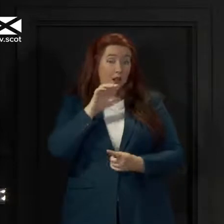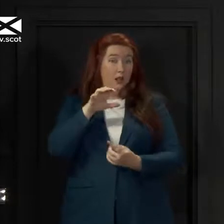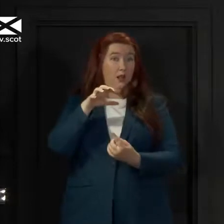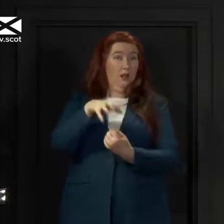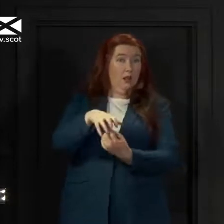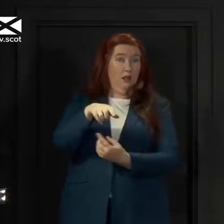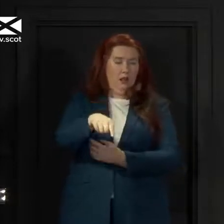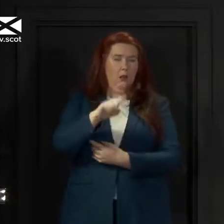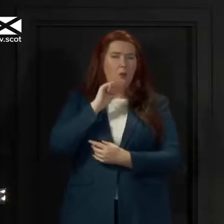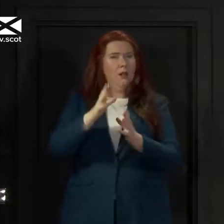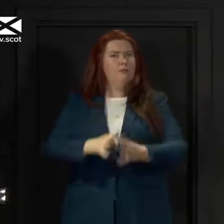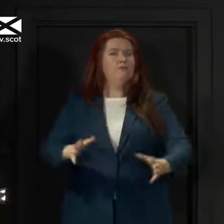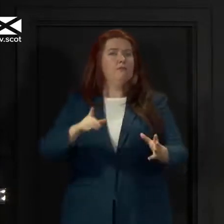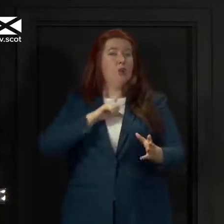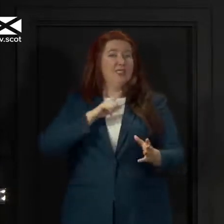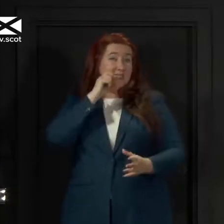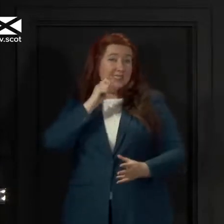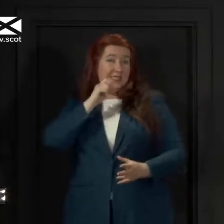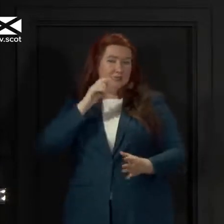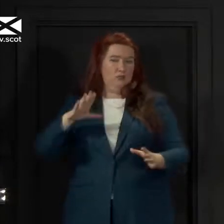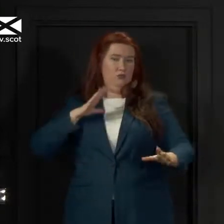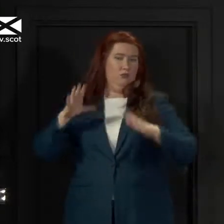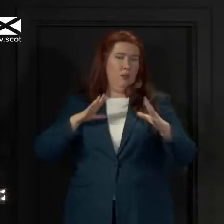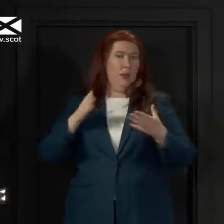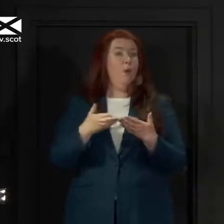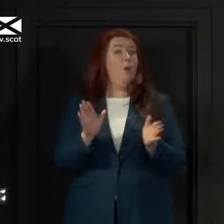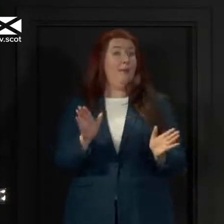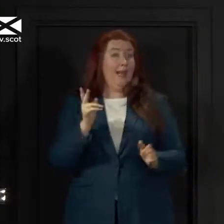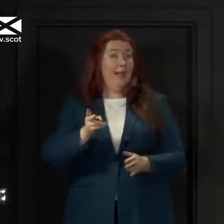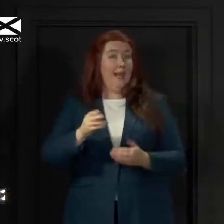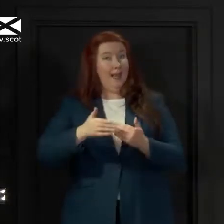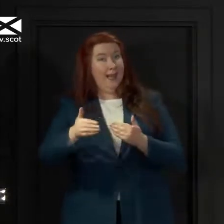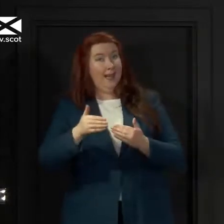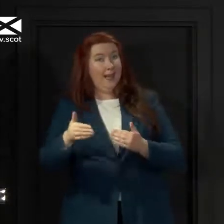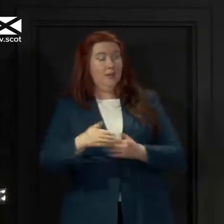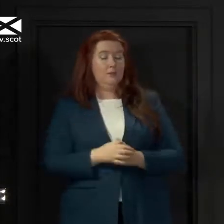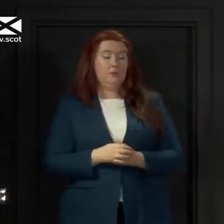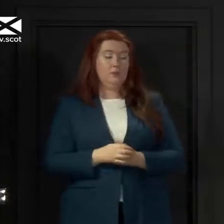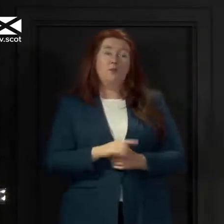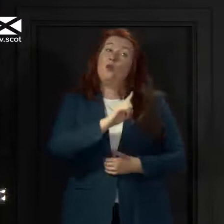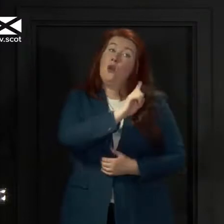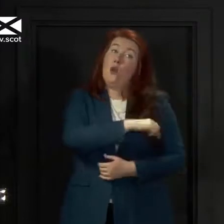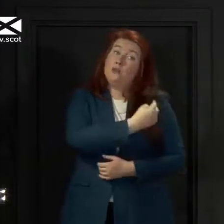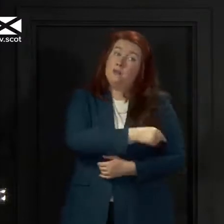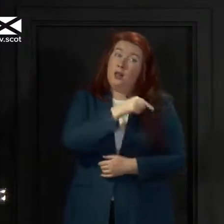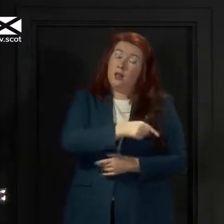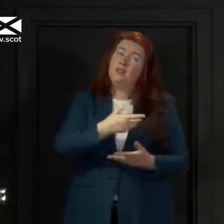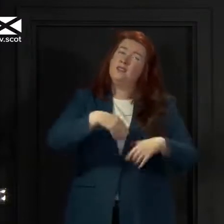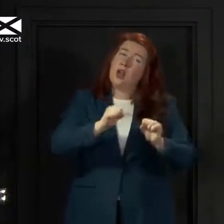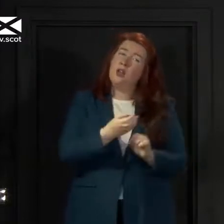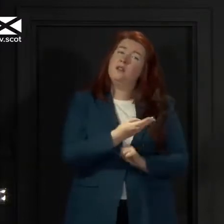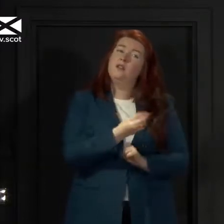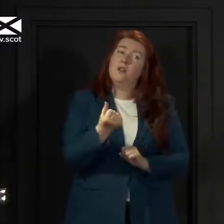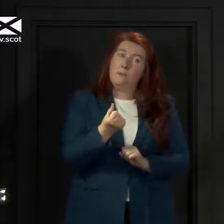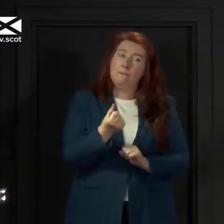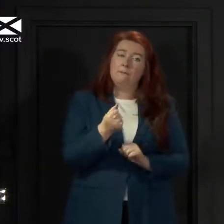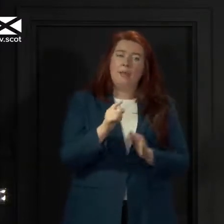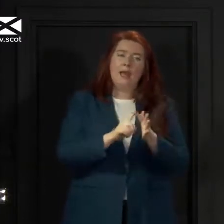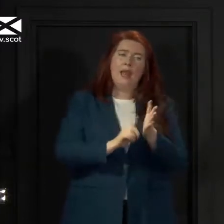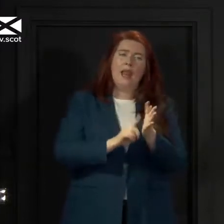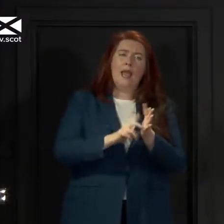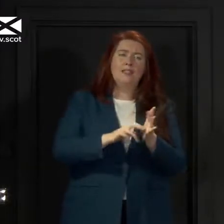as dentists prepare to open. In hospitals, we will start some elective surgery